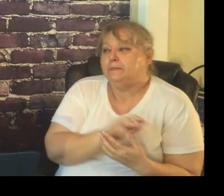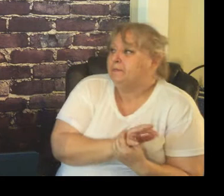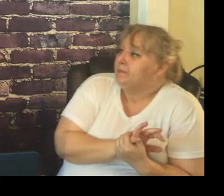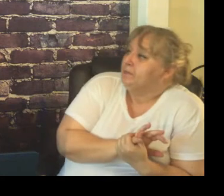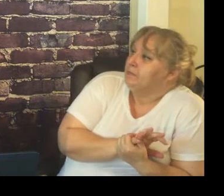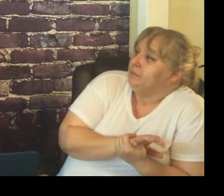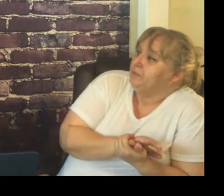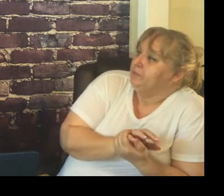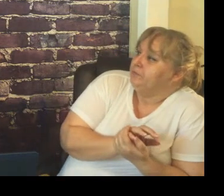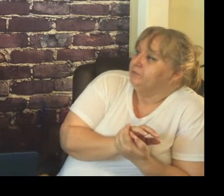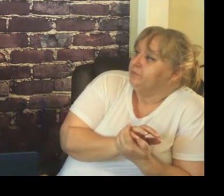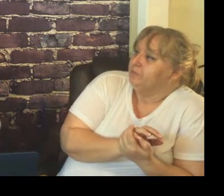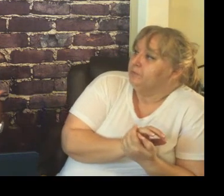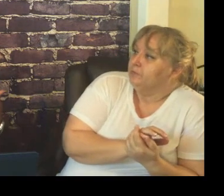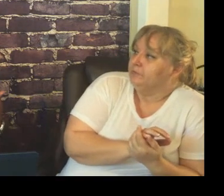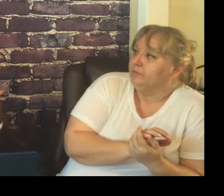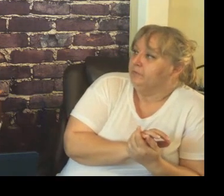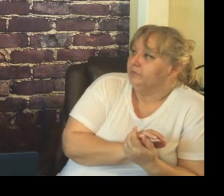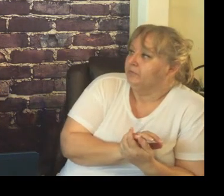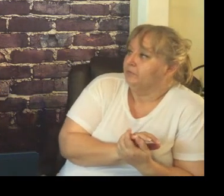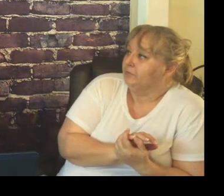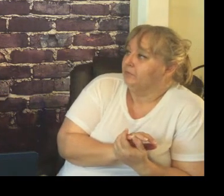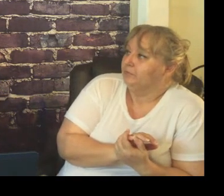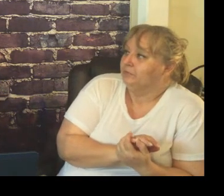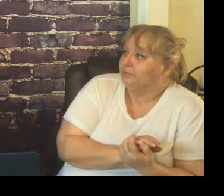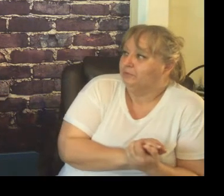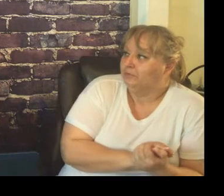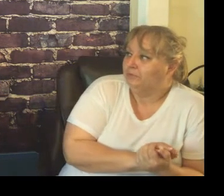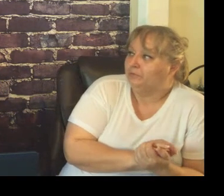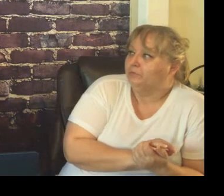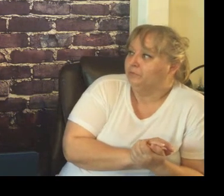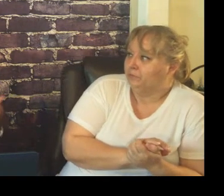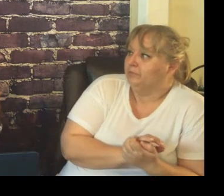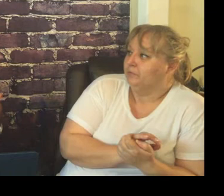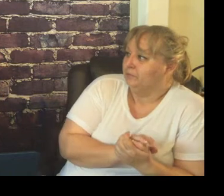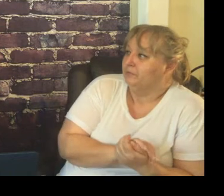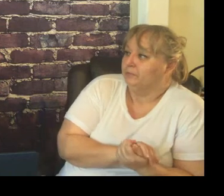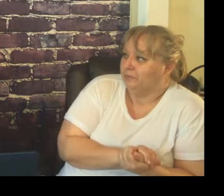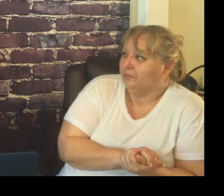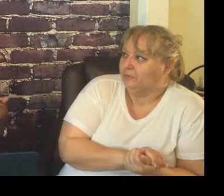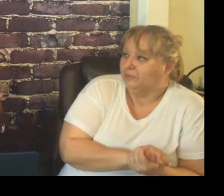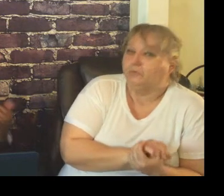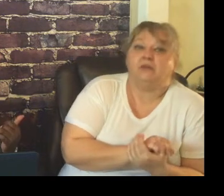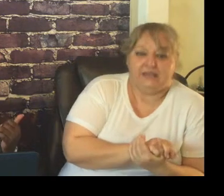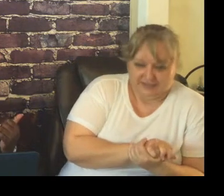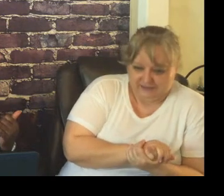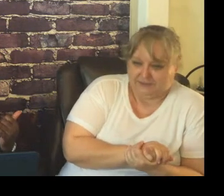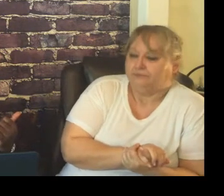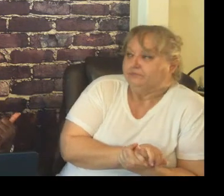but I think the key thing with what you just said is that's definitely a highly effective teacher because if the